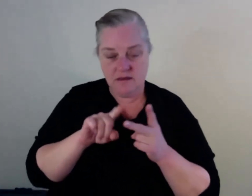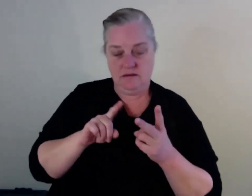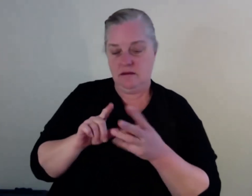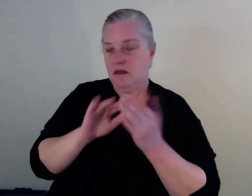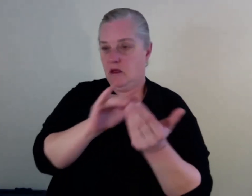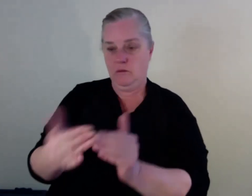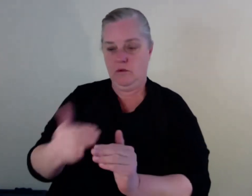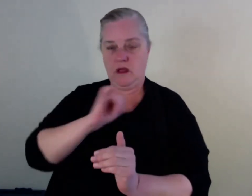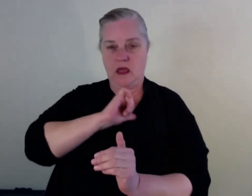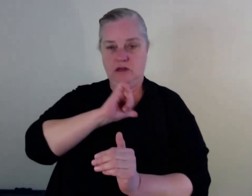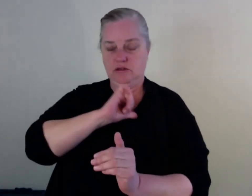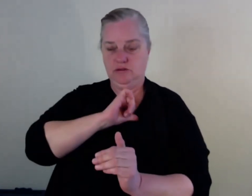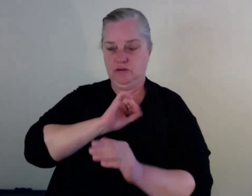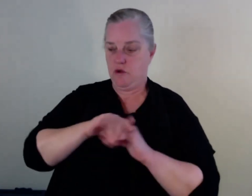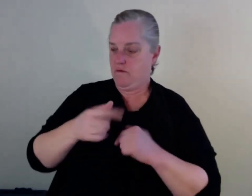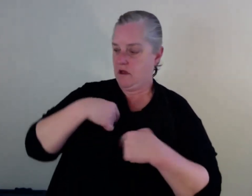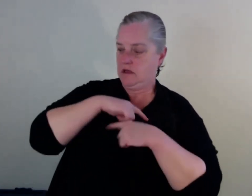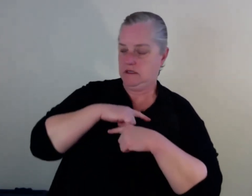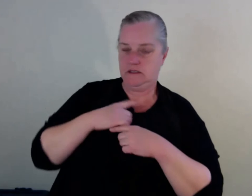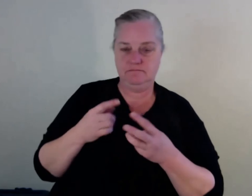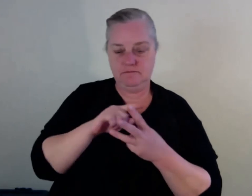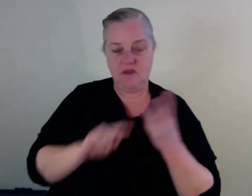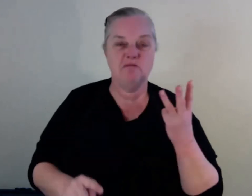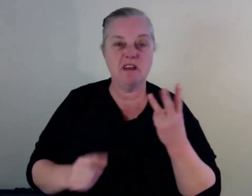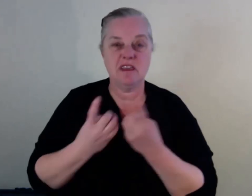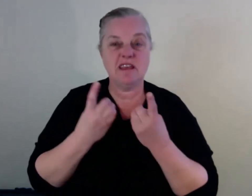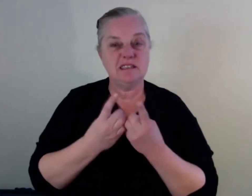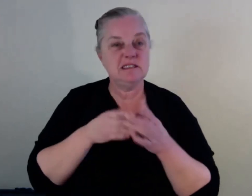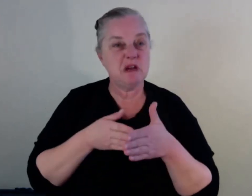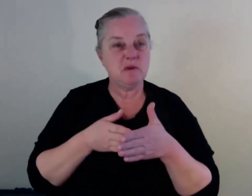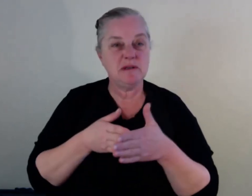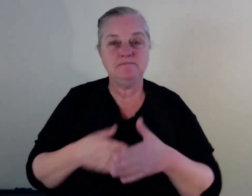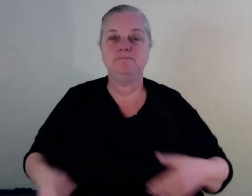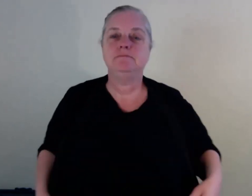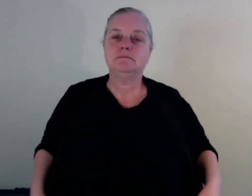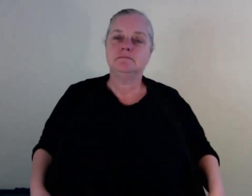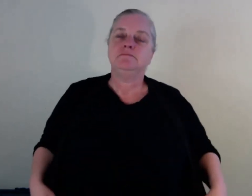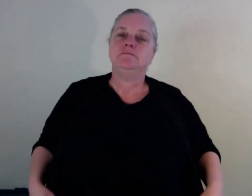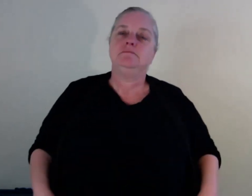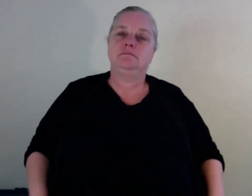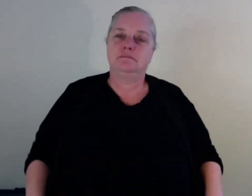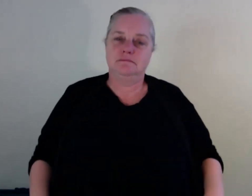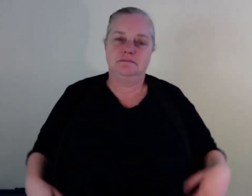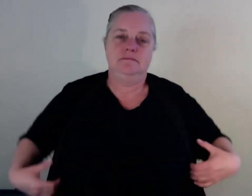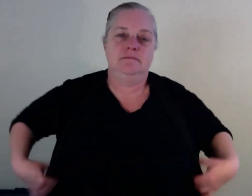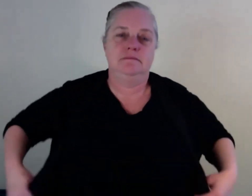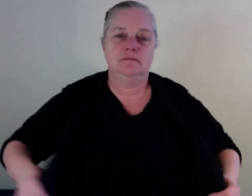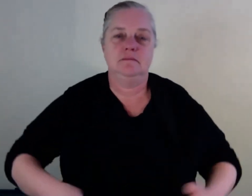the umbrella that covers it all. Thank you very much. Thanks a lot, Kevin. Over to you, lastly, Bass. And the